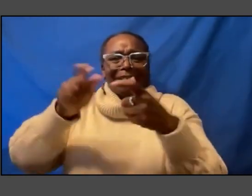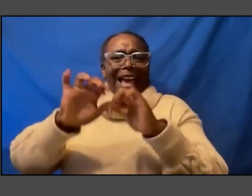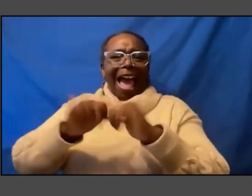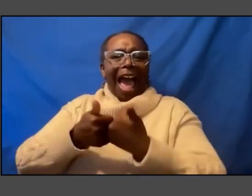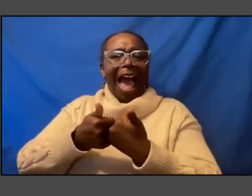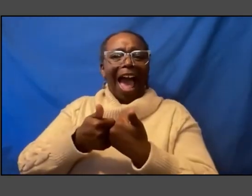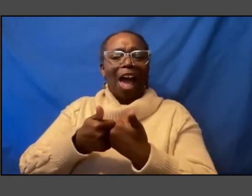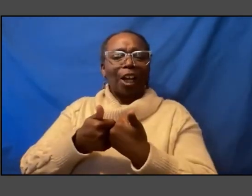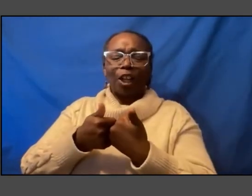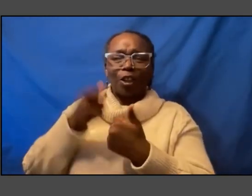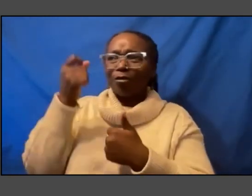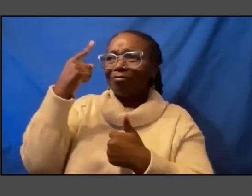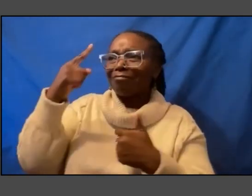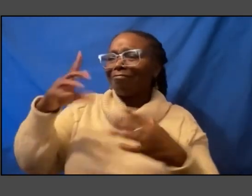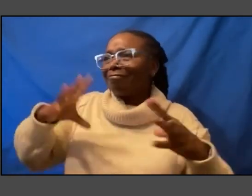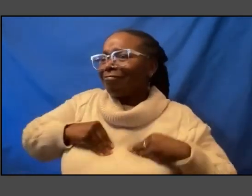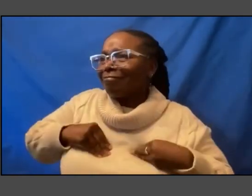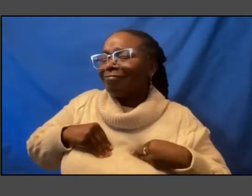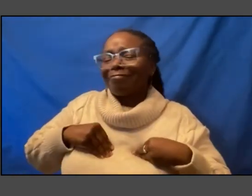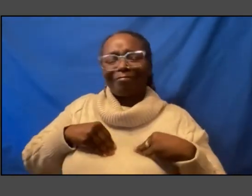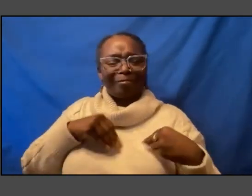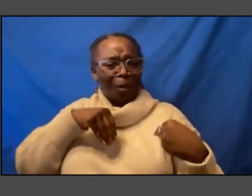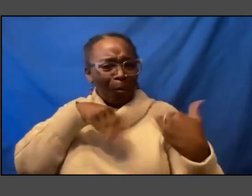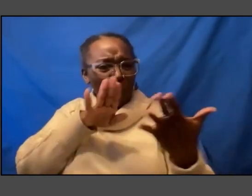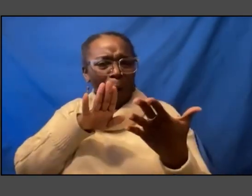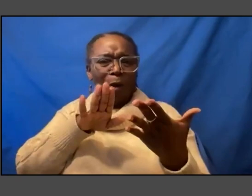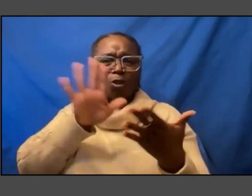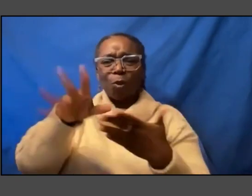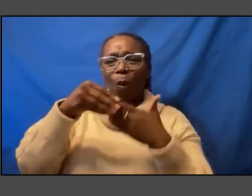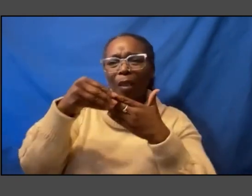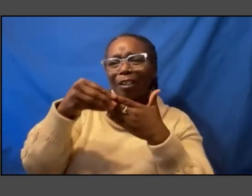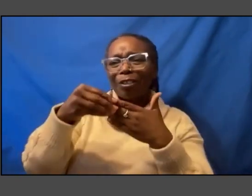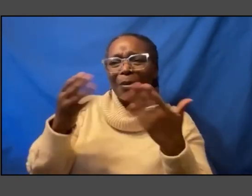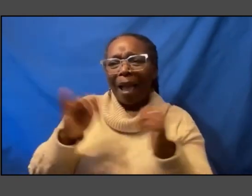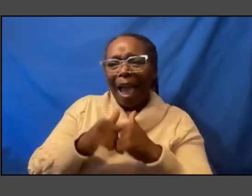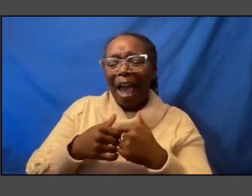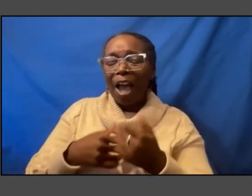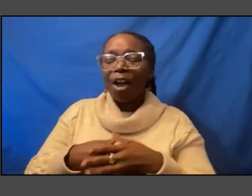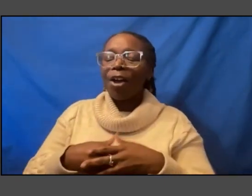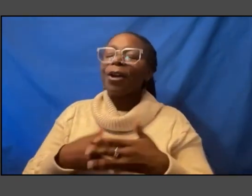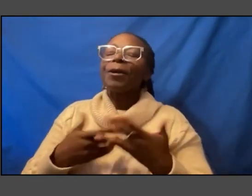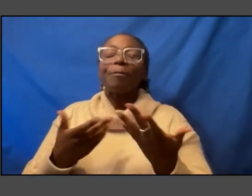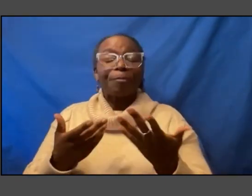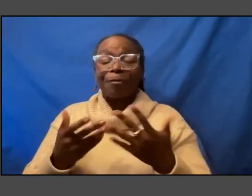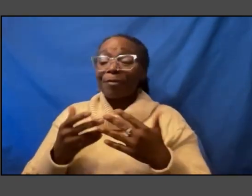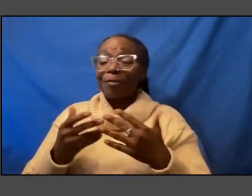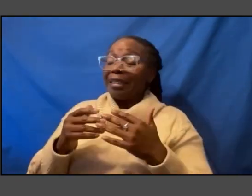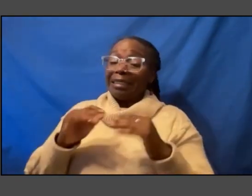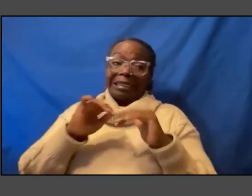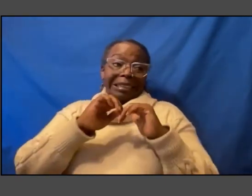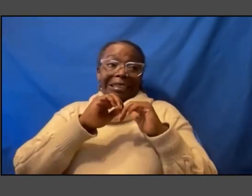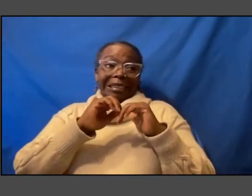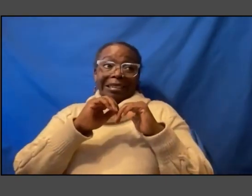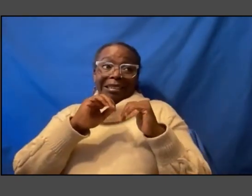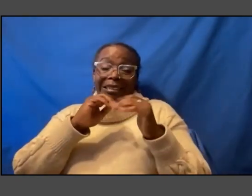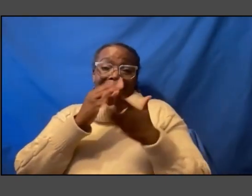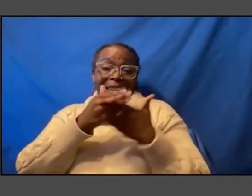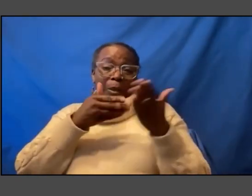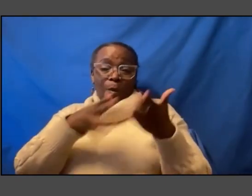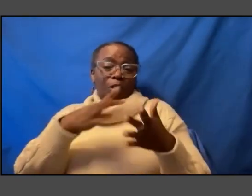approach your leadership well you know in some ways it's what as as you i was listening you talk about what you're doing with the melon it